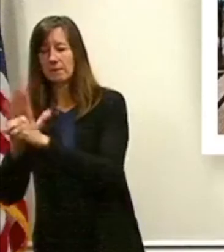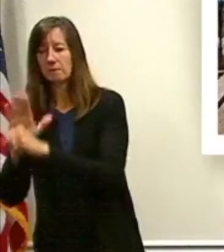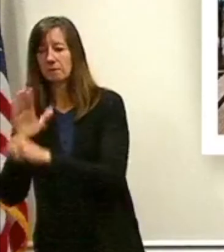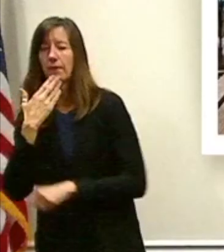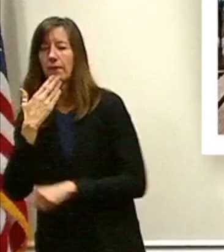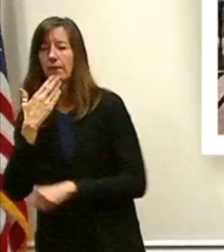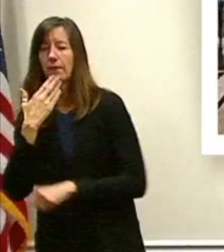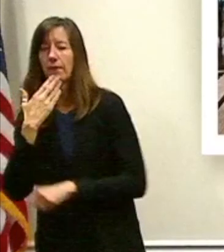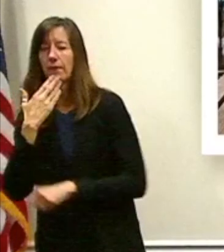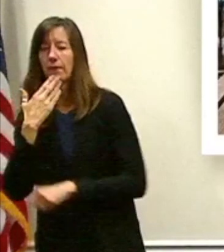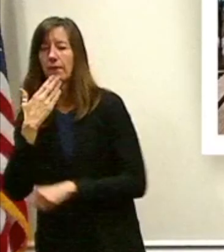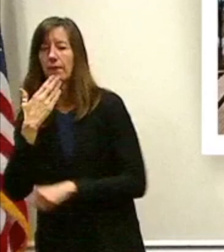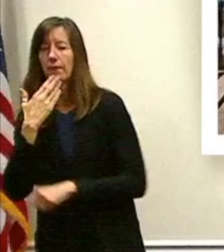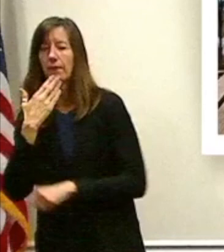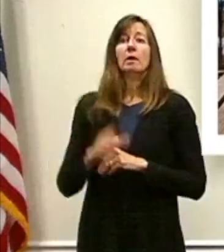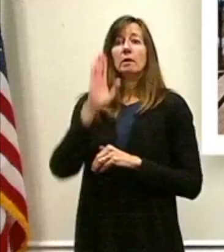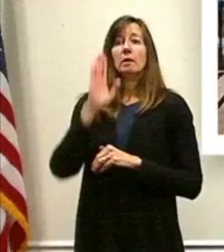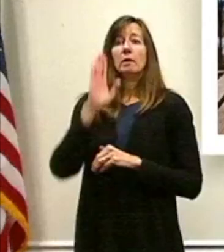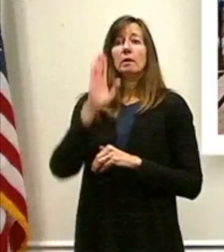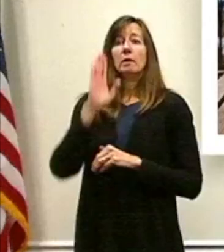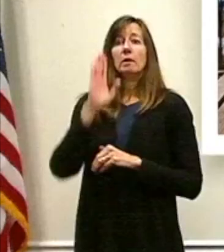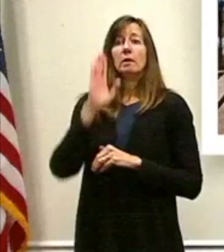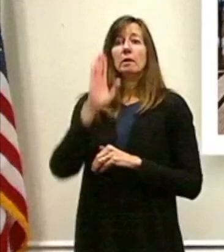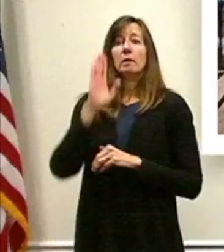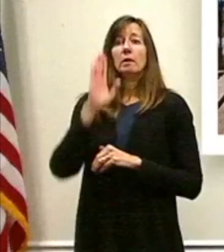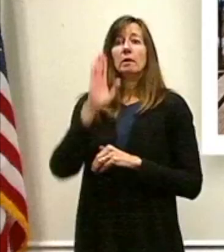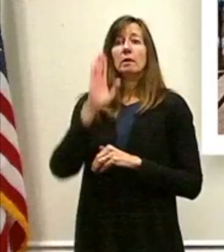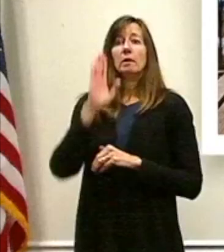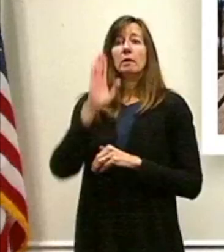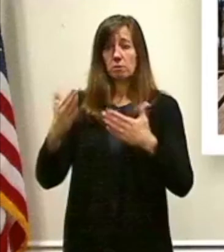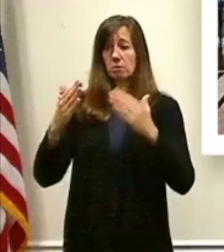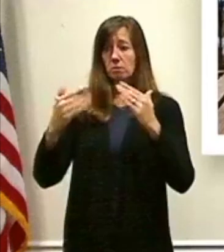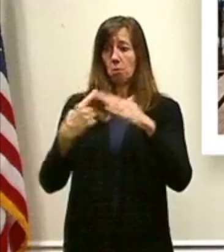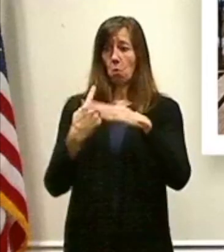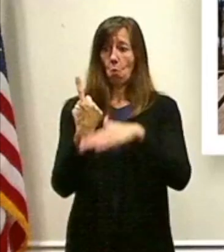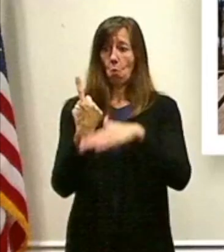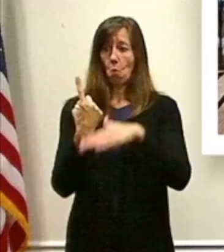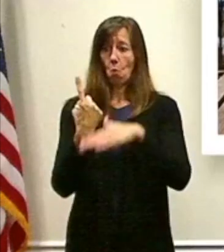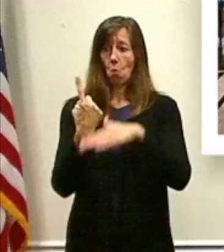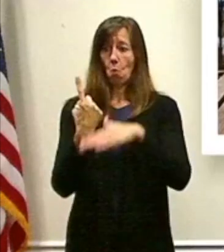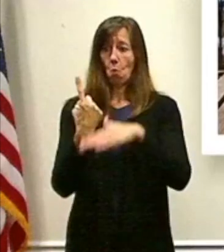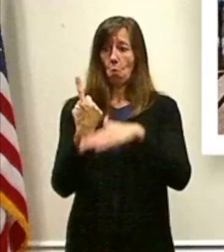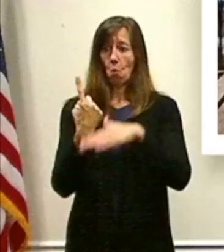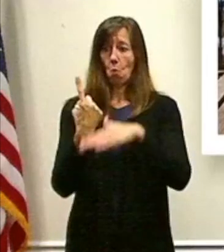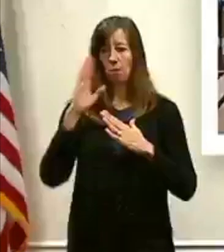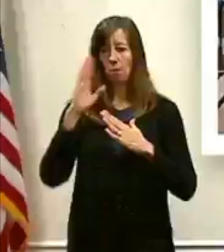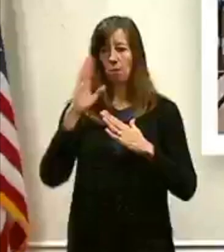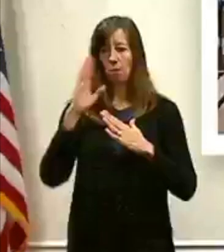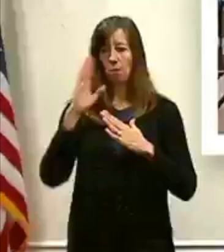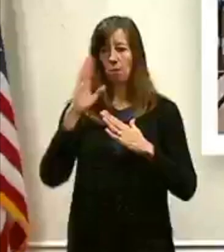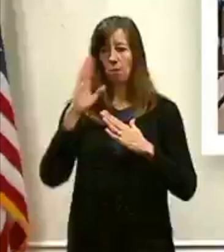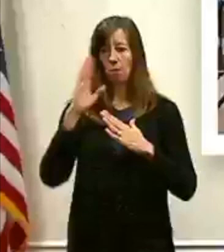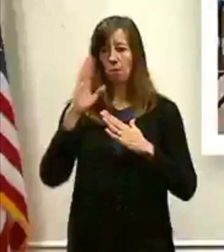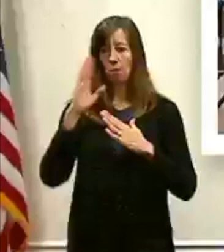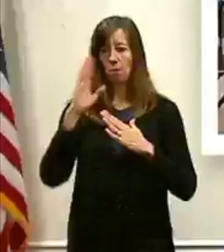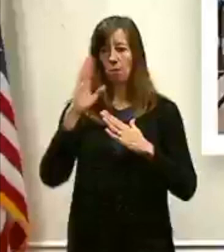with providers under one roof, working with county government and other government levels, to really engage in youth.